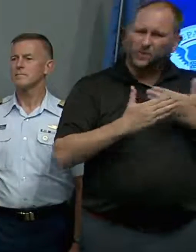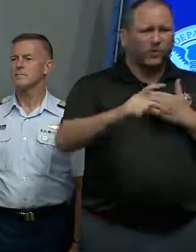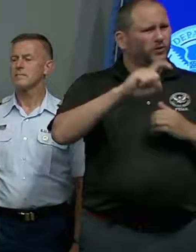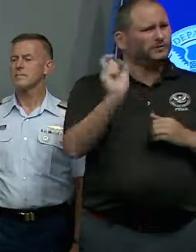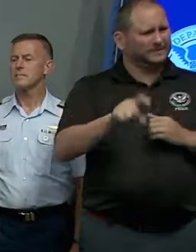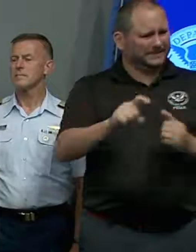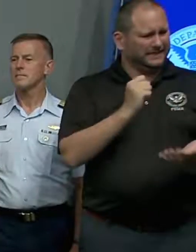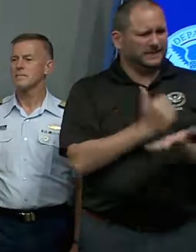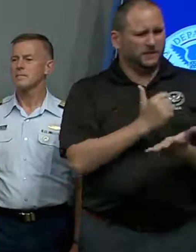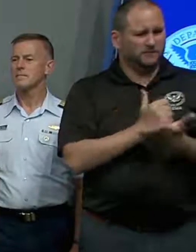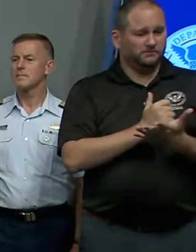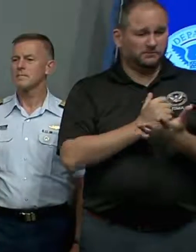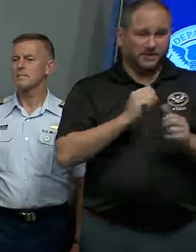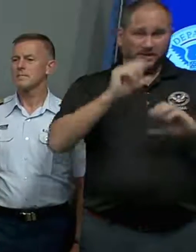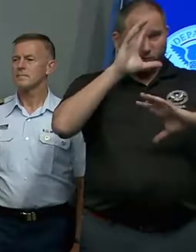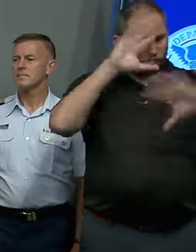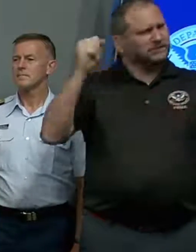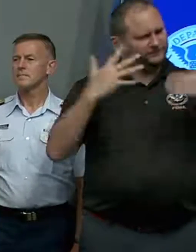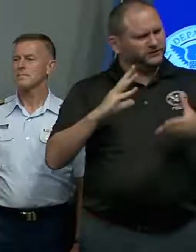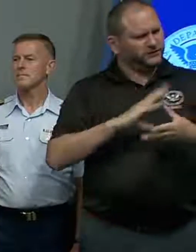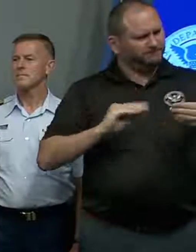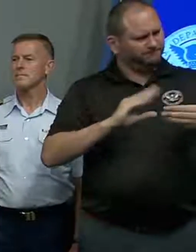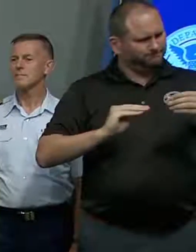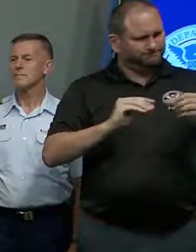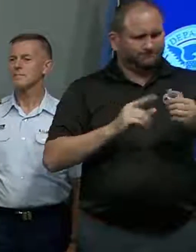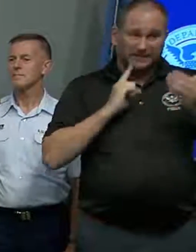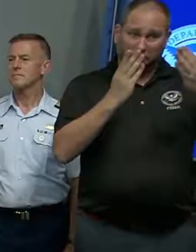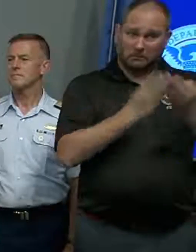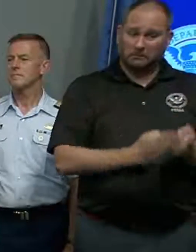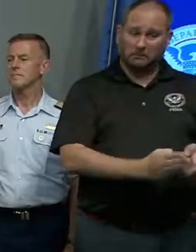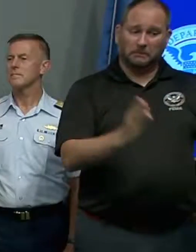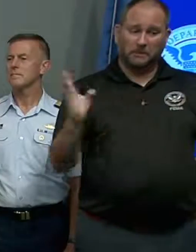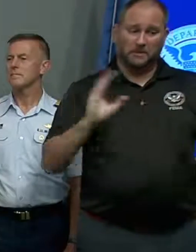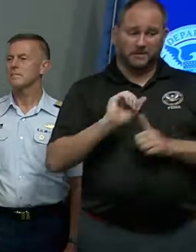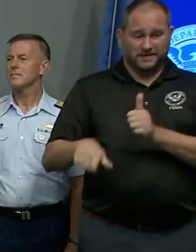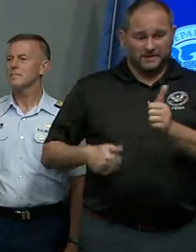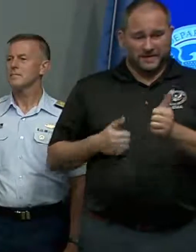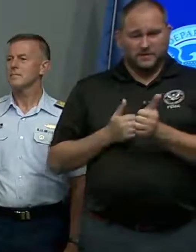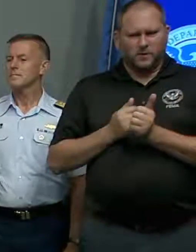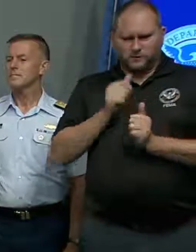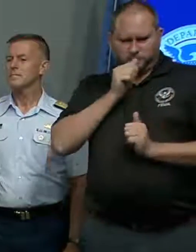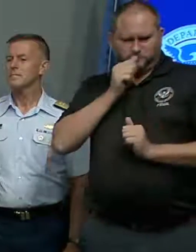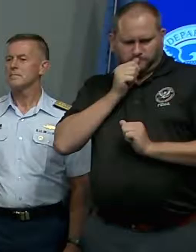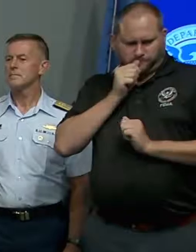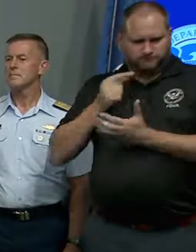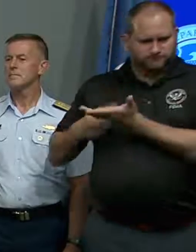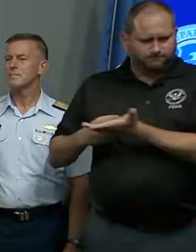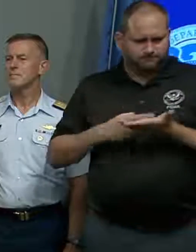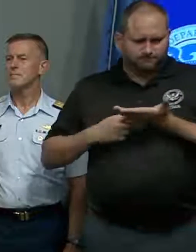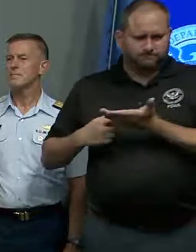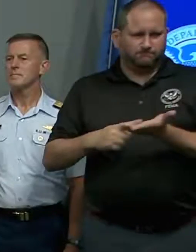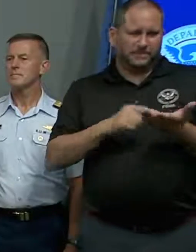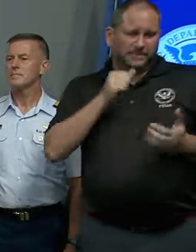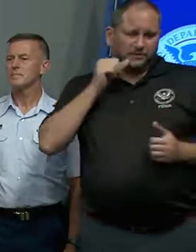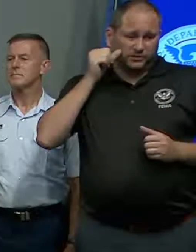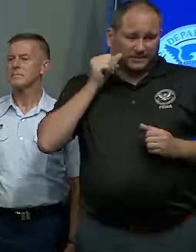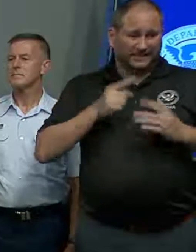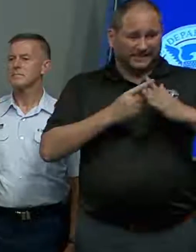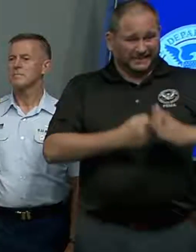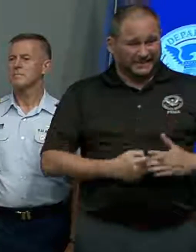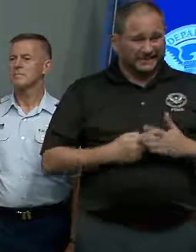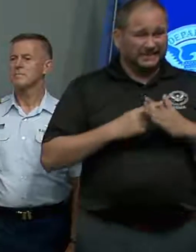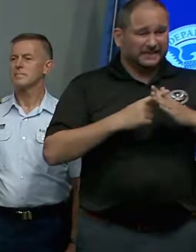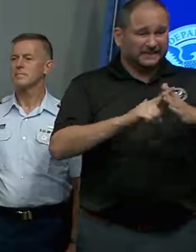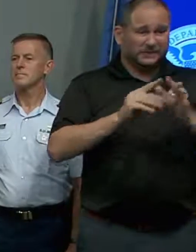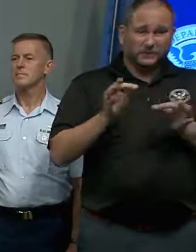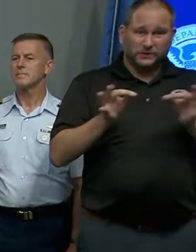reiterated this again, both publicly and behind closed doors yesterday. The initial word we got, people